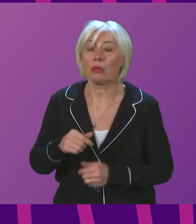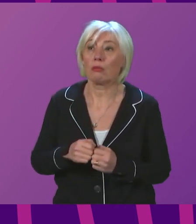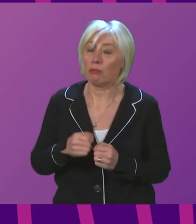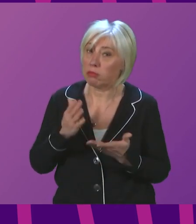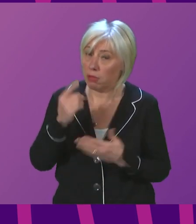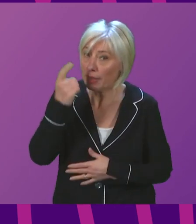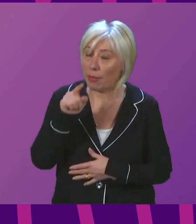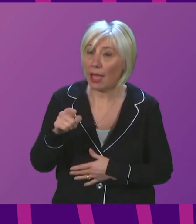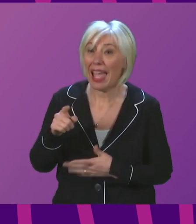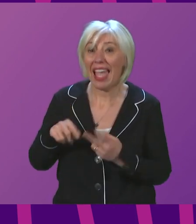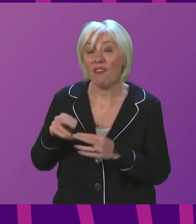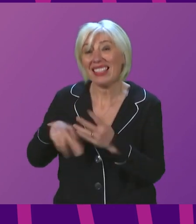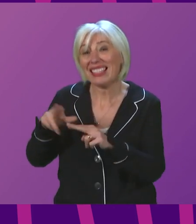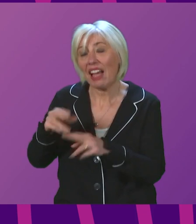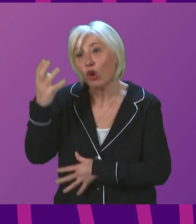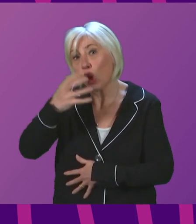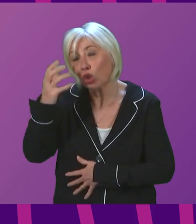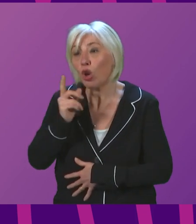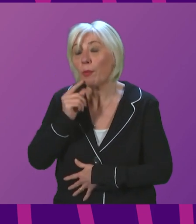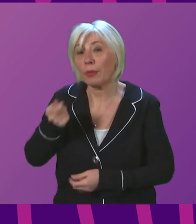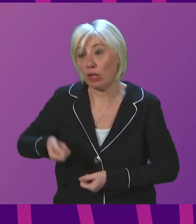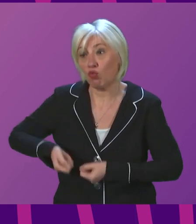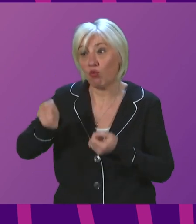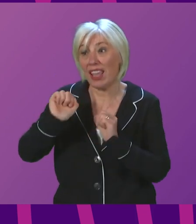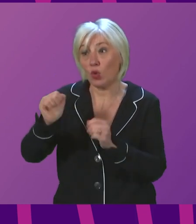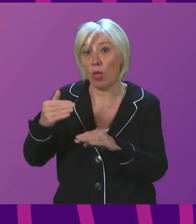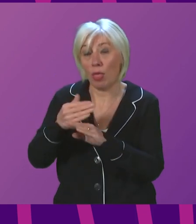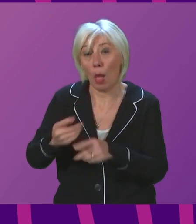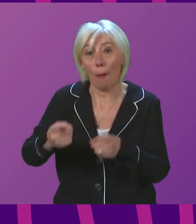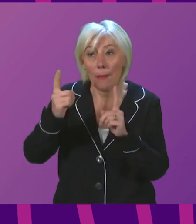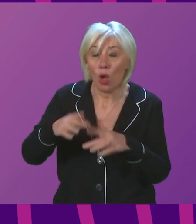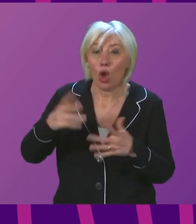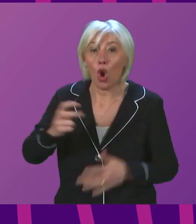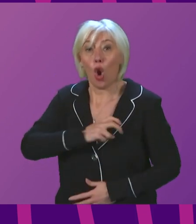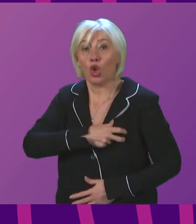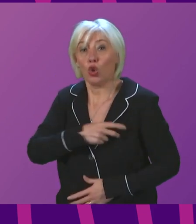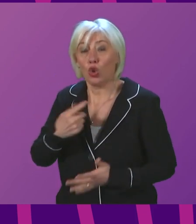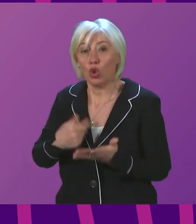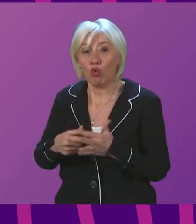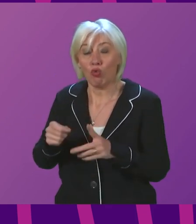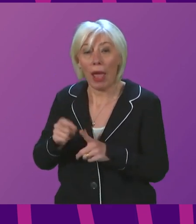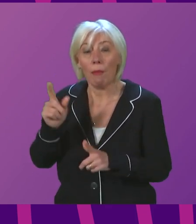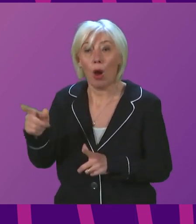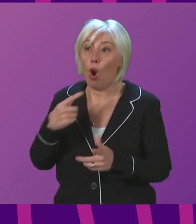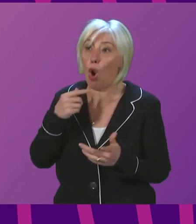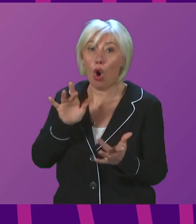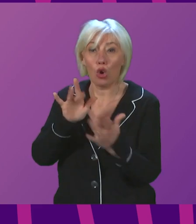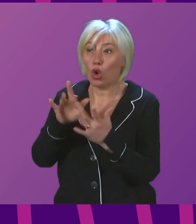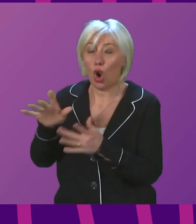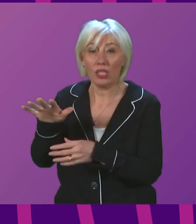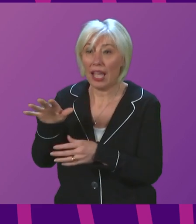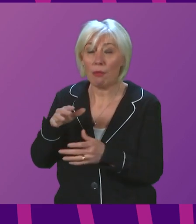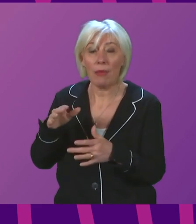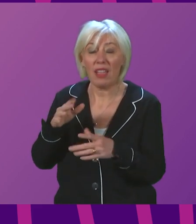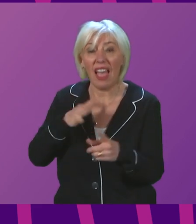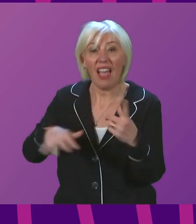to raise these with their employer or their union reps where that is appropriate, or to contact the Scottish Hazards and the local authority environmental